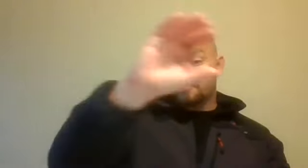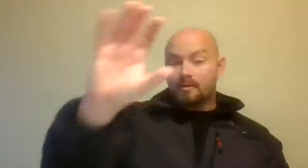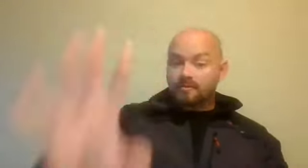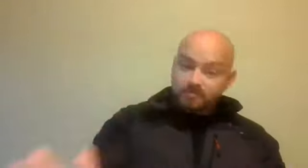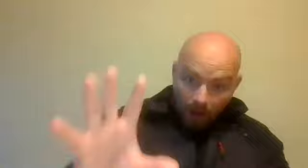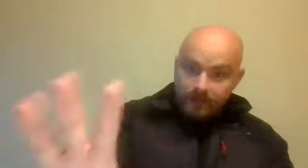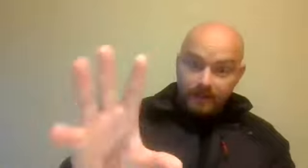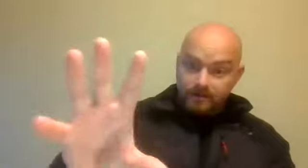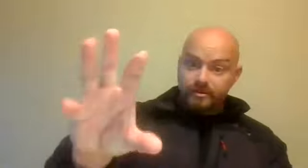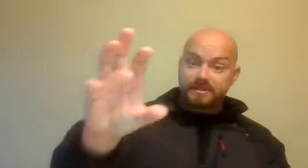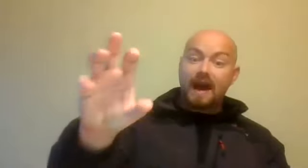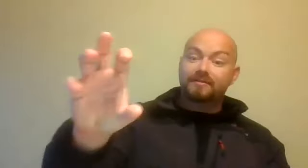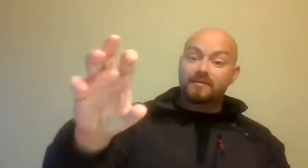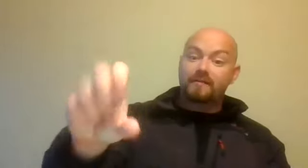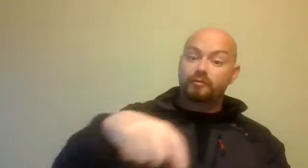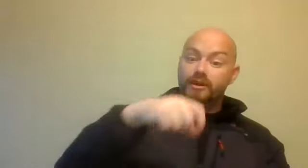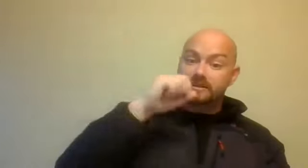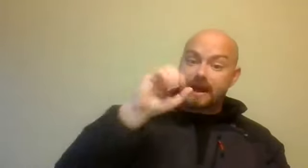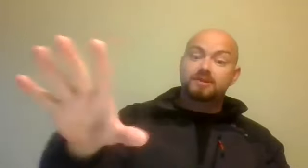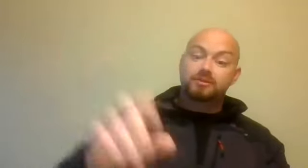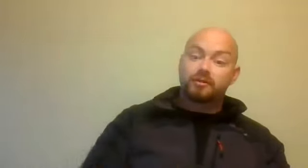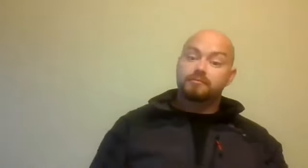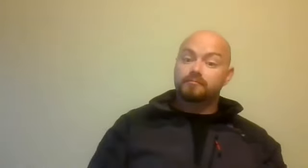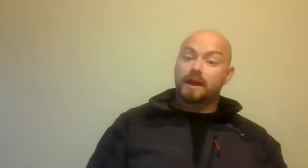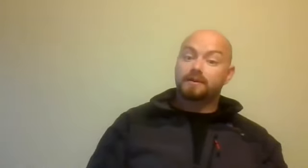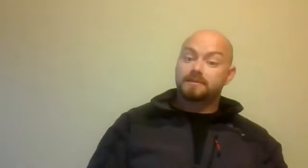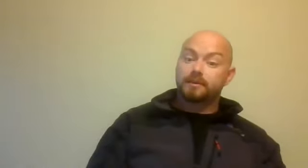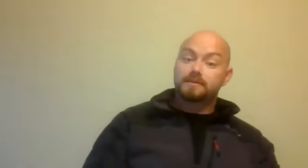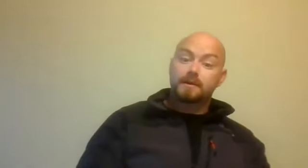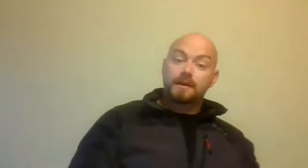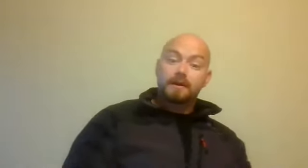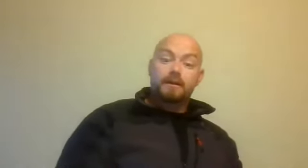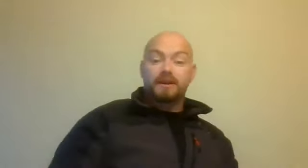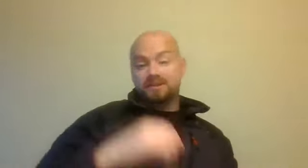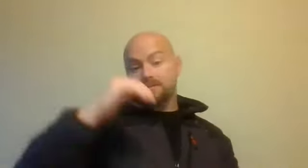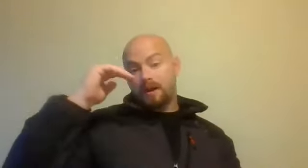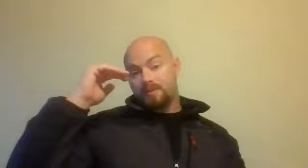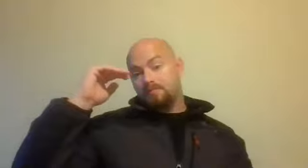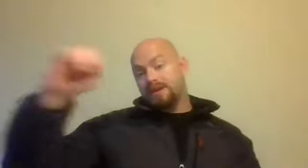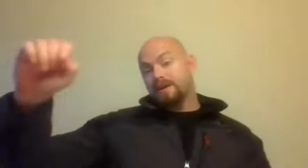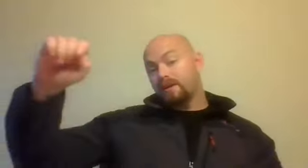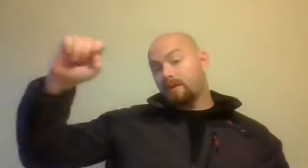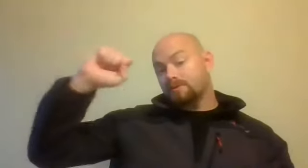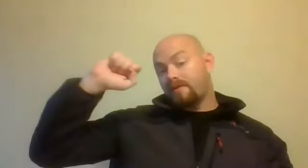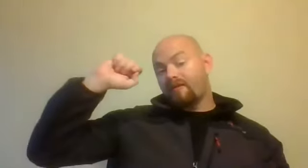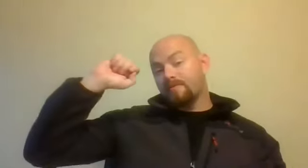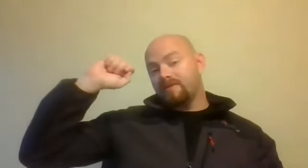talk about responding to risks after it happened, we're in damage control now at this point. I've been bleeding on about from the